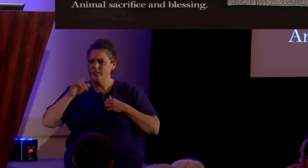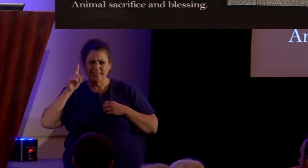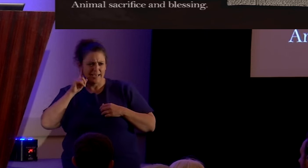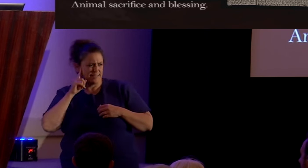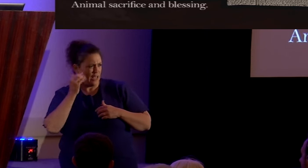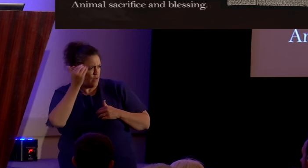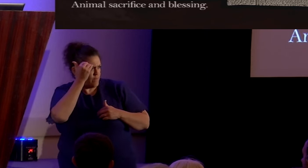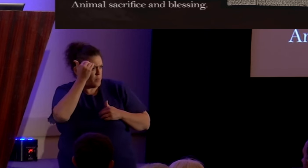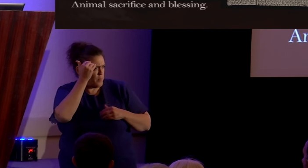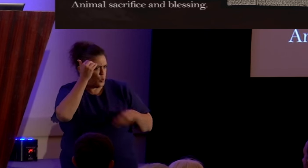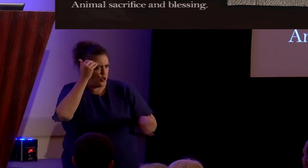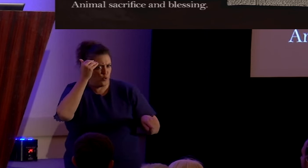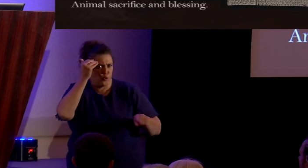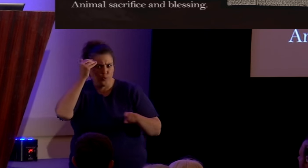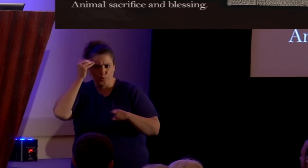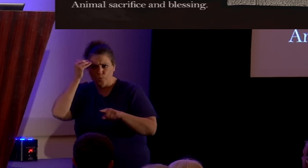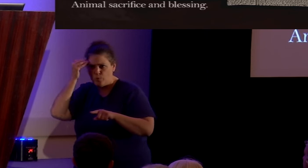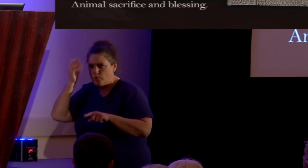familiar to you guys?